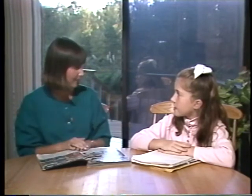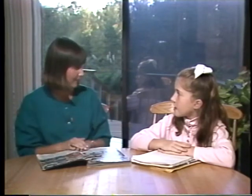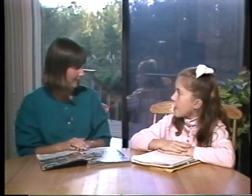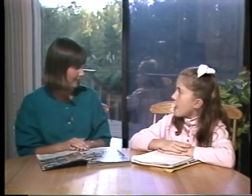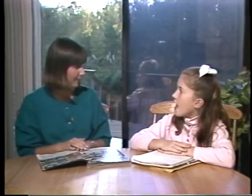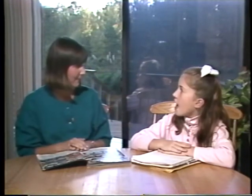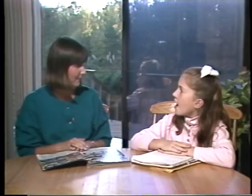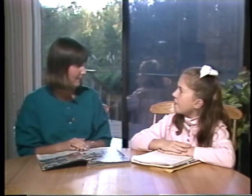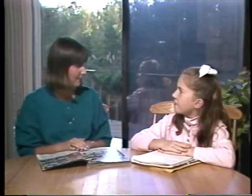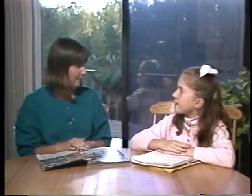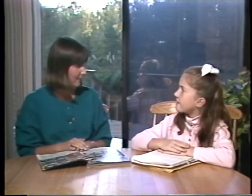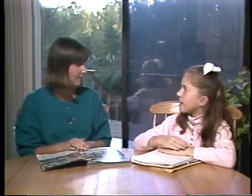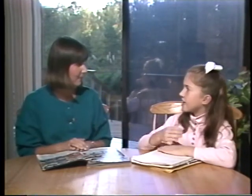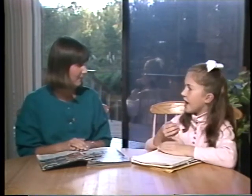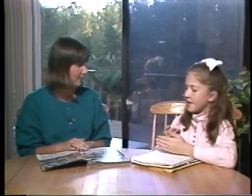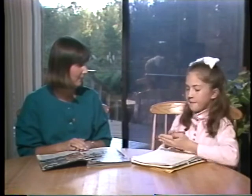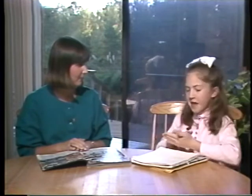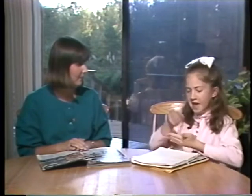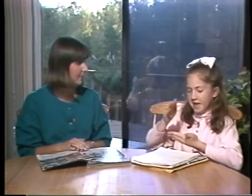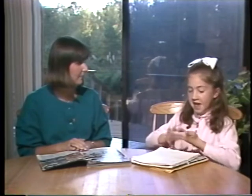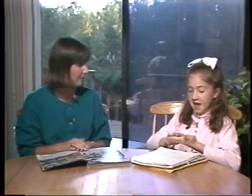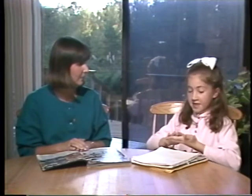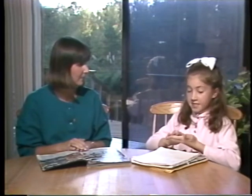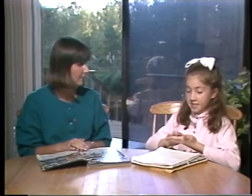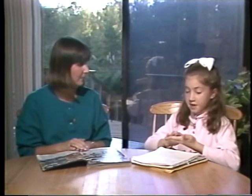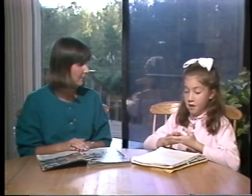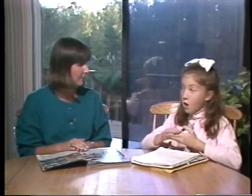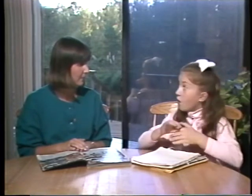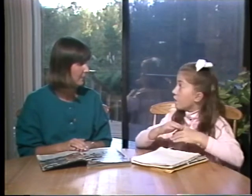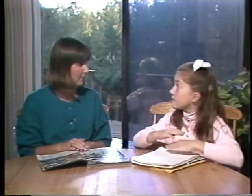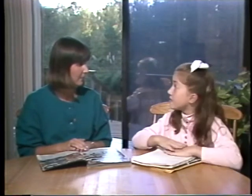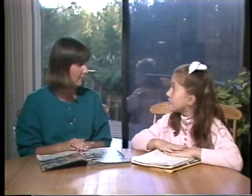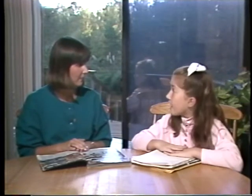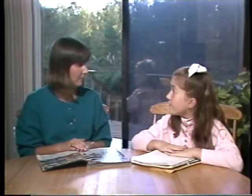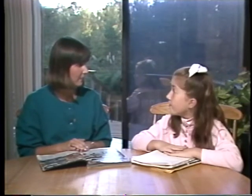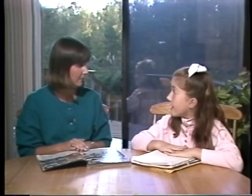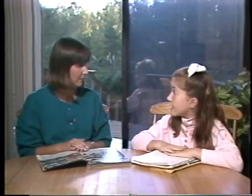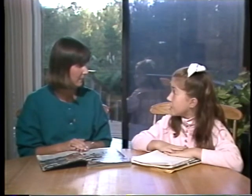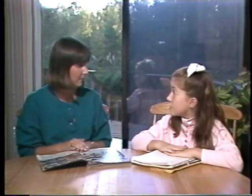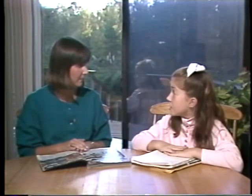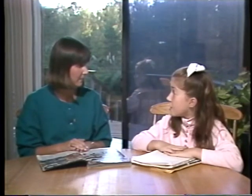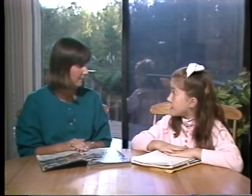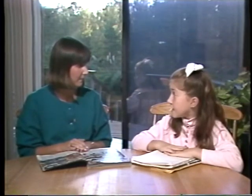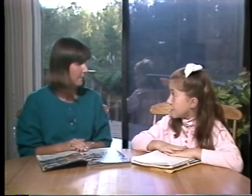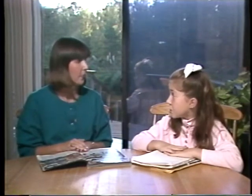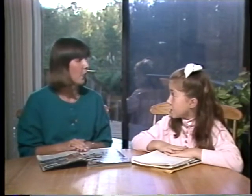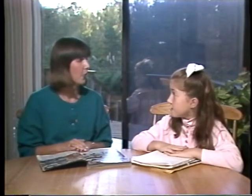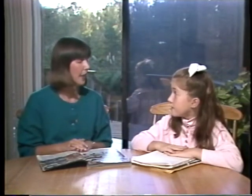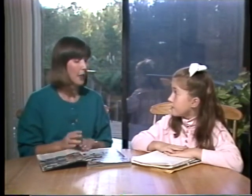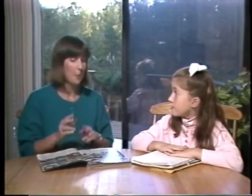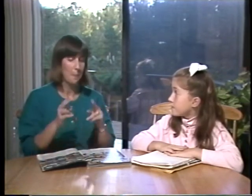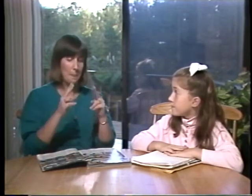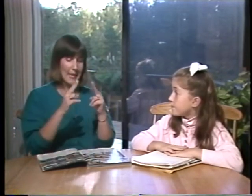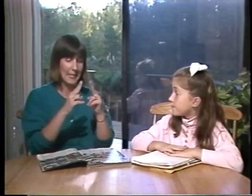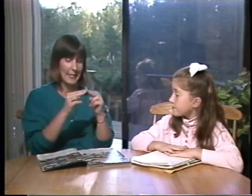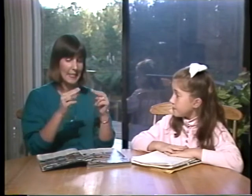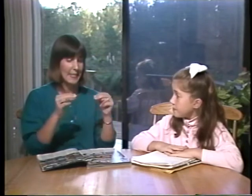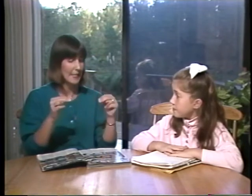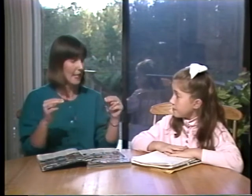I think they like pancakes. I What's the sign for bacon and sausage? Okay. Bacon is like